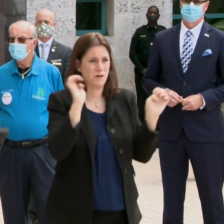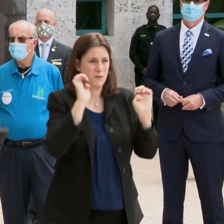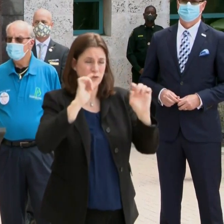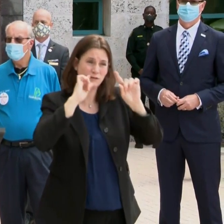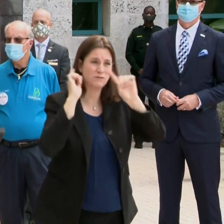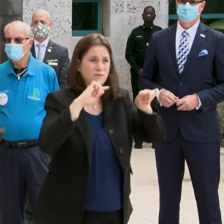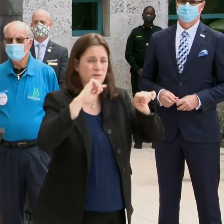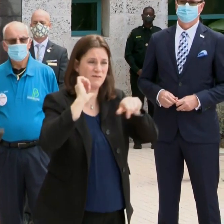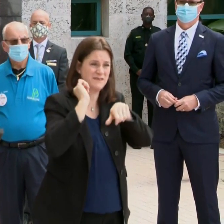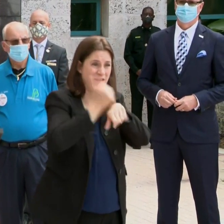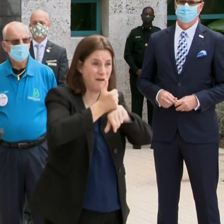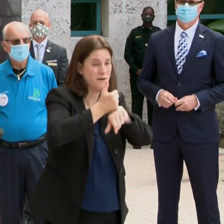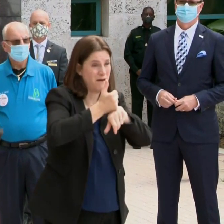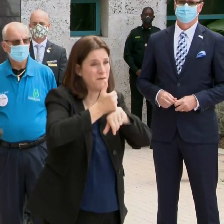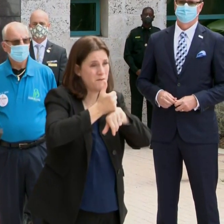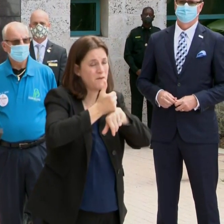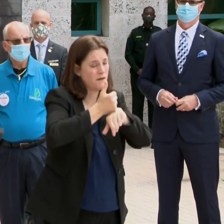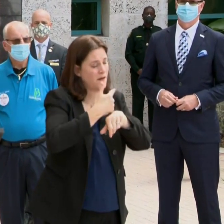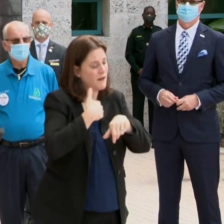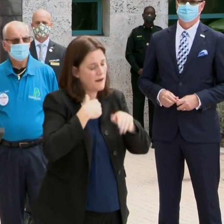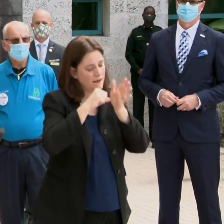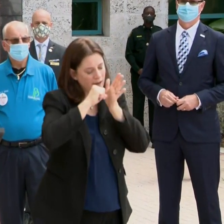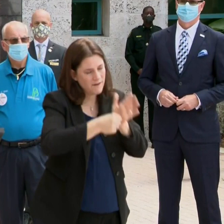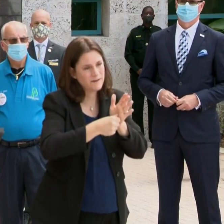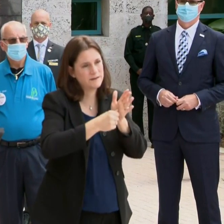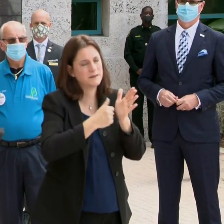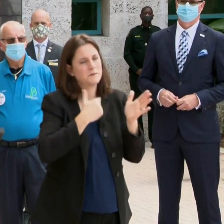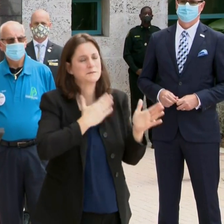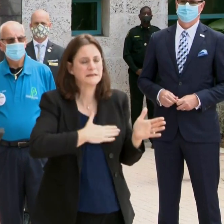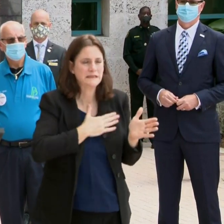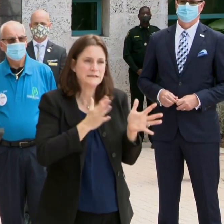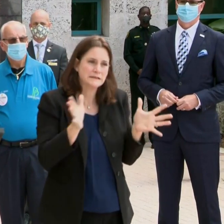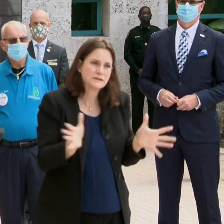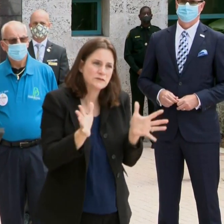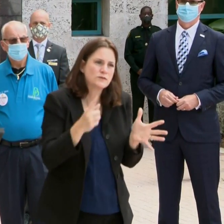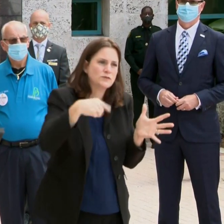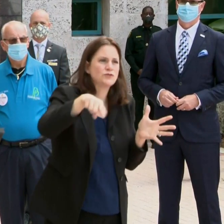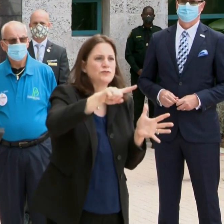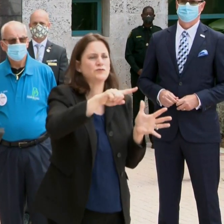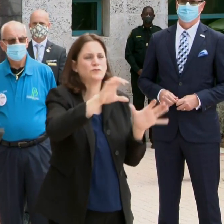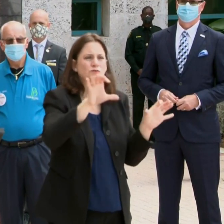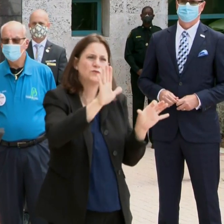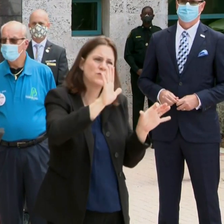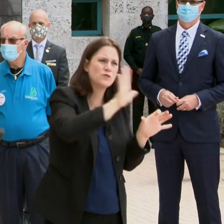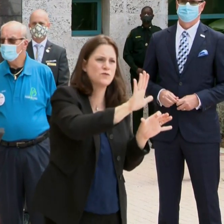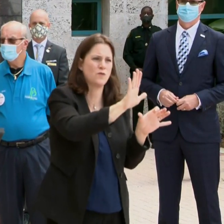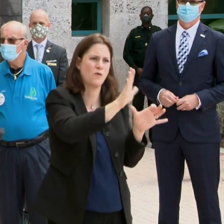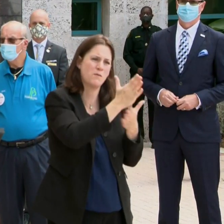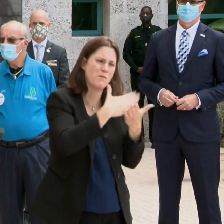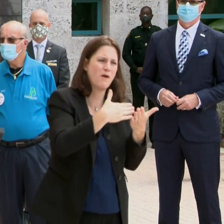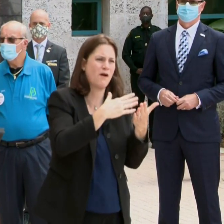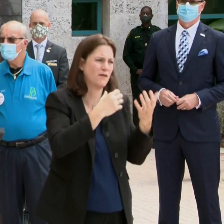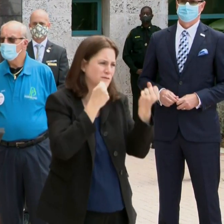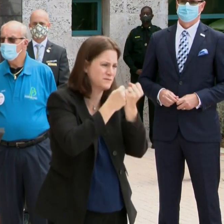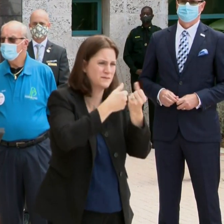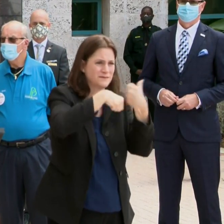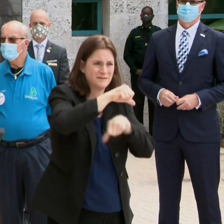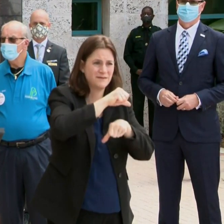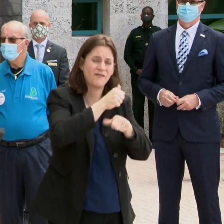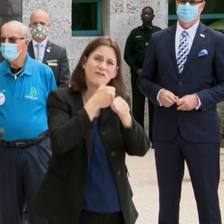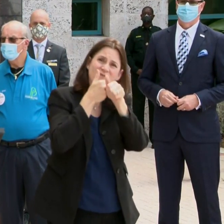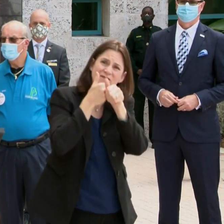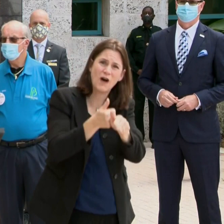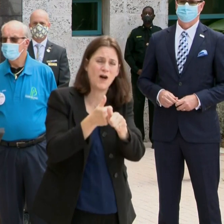been placed. And I can only stress that I encourage everyone to do your part. We are all in this together. If you do not follow the protocols